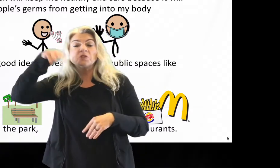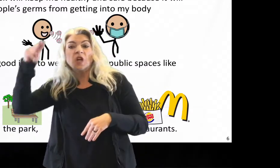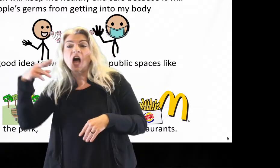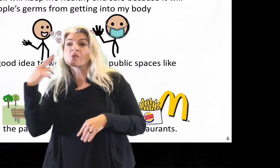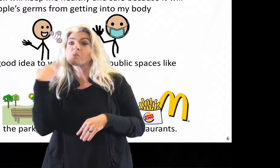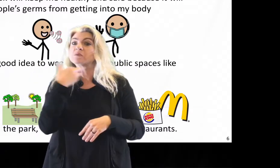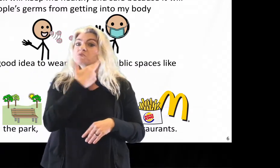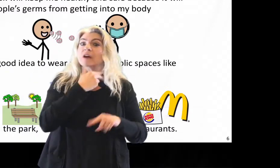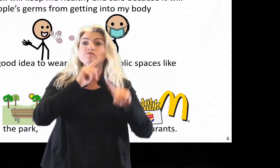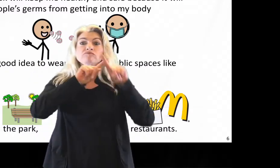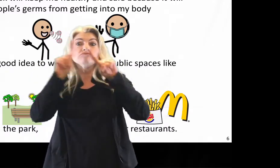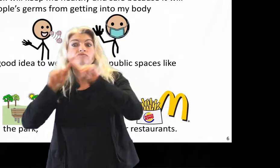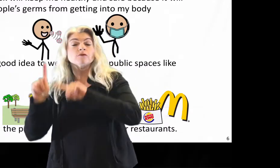stores, or restaurants.